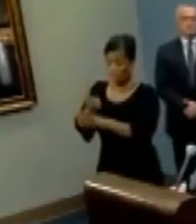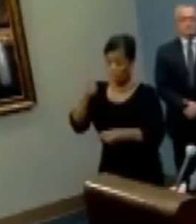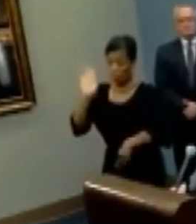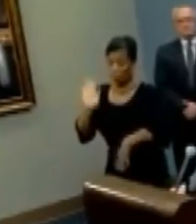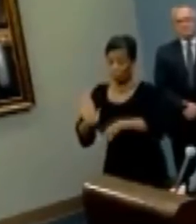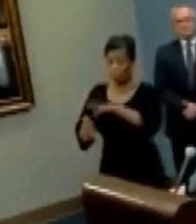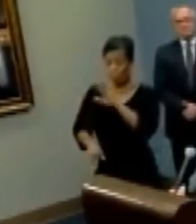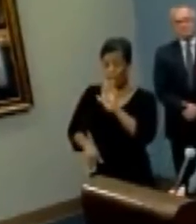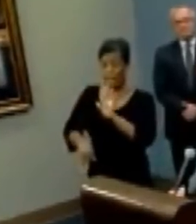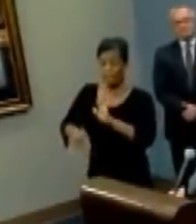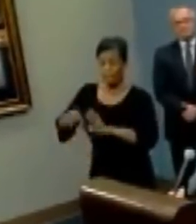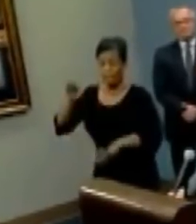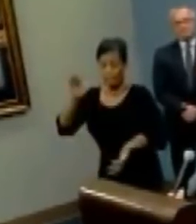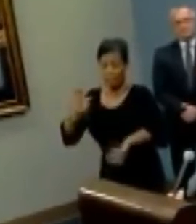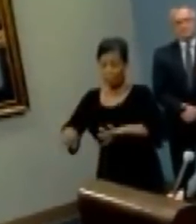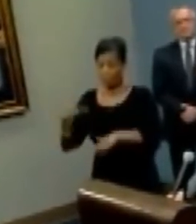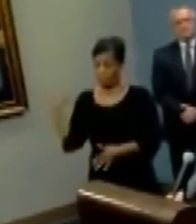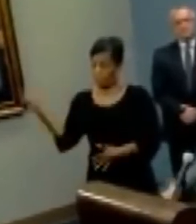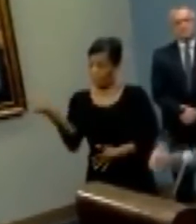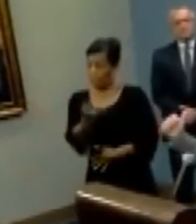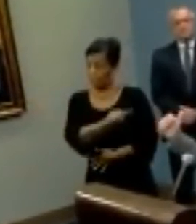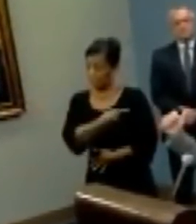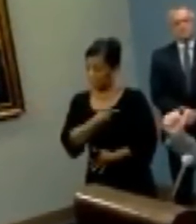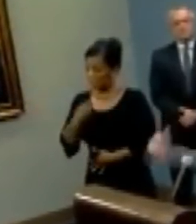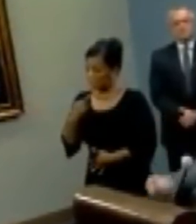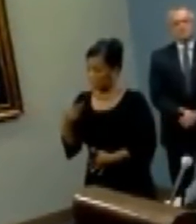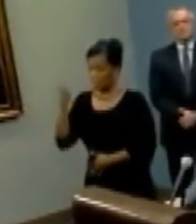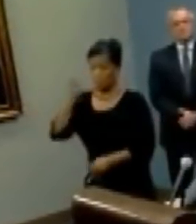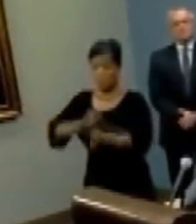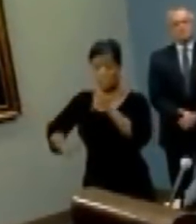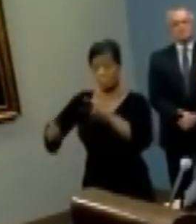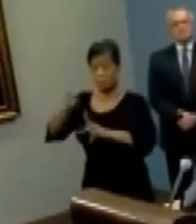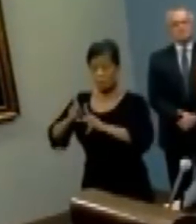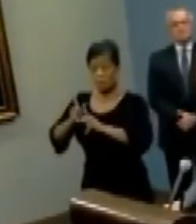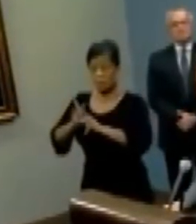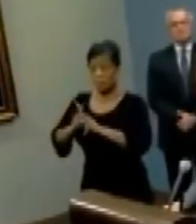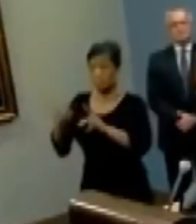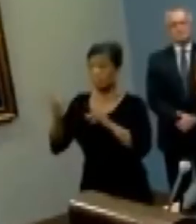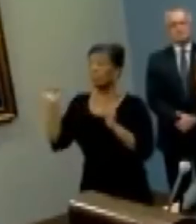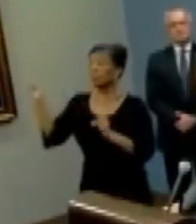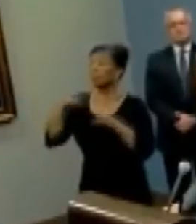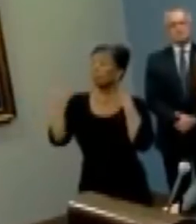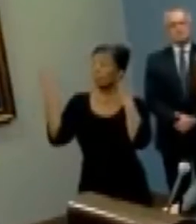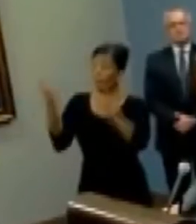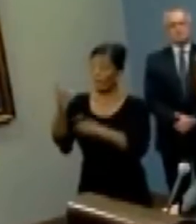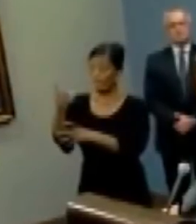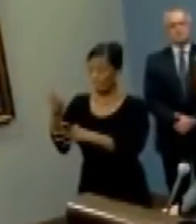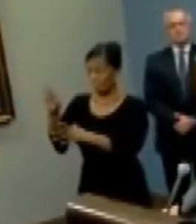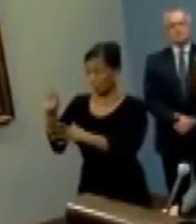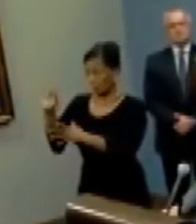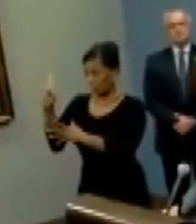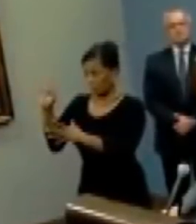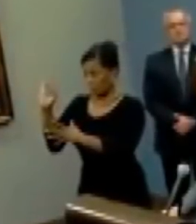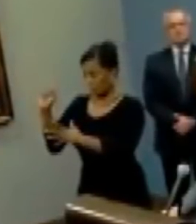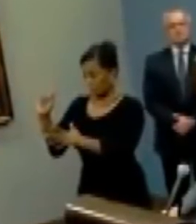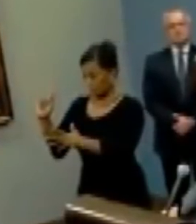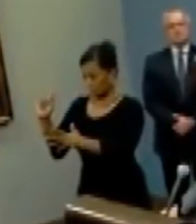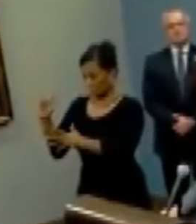activity invited herself and she stood just feet away from the chief and mayor in TPD's inner sanctum. The worst part